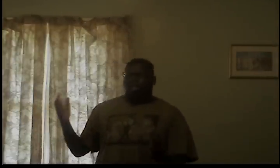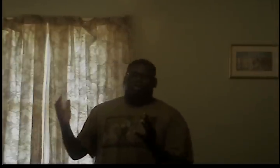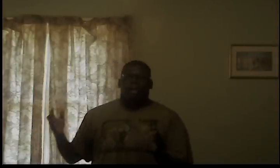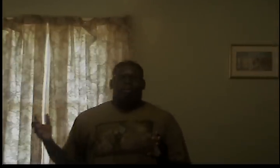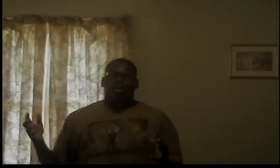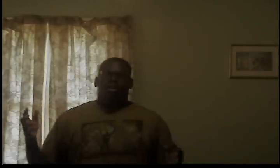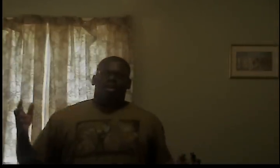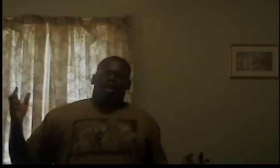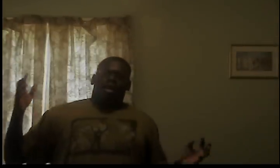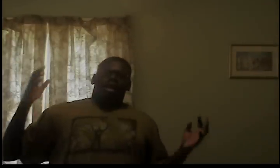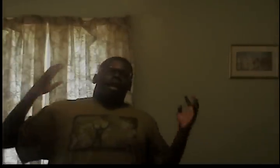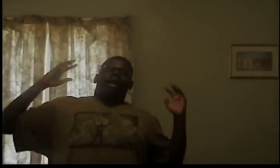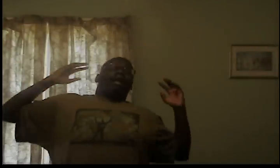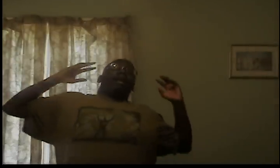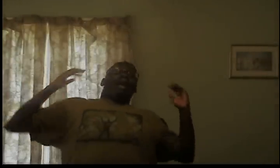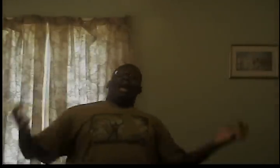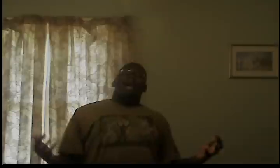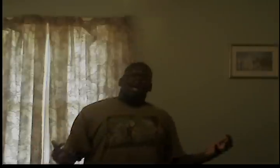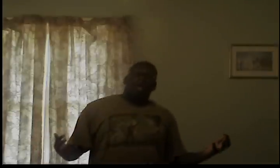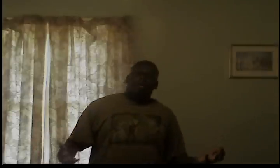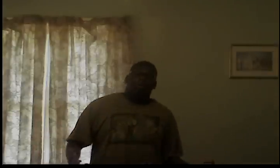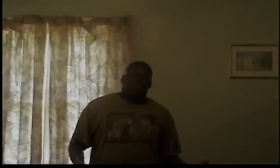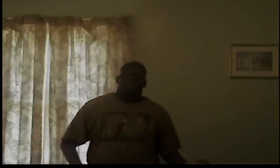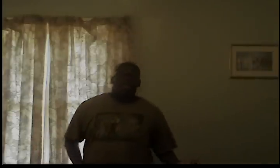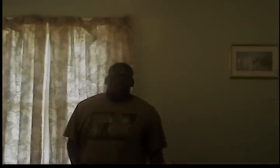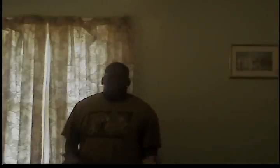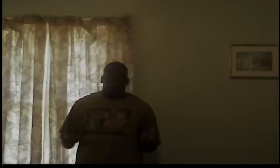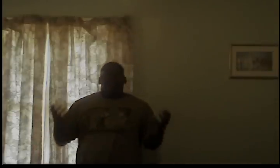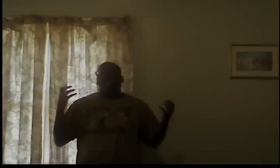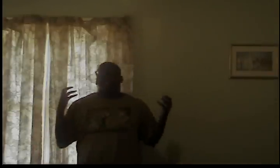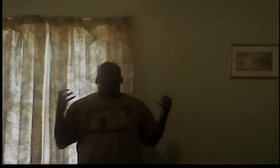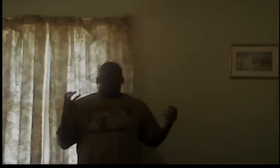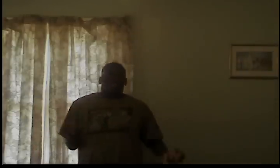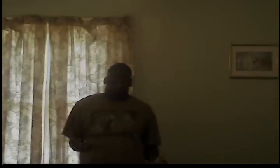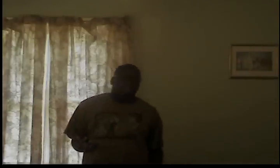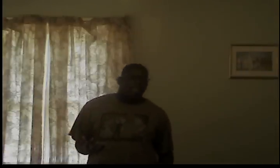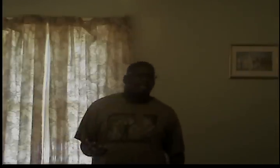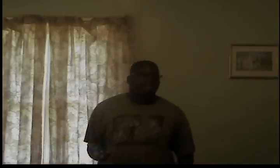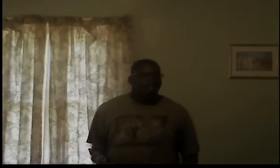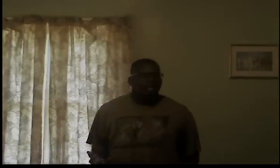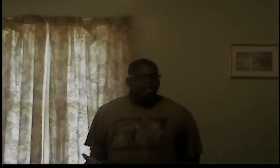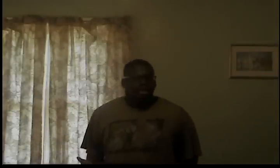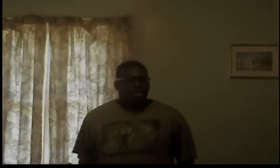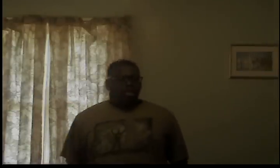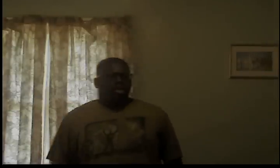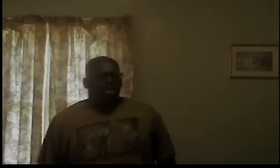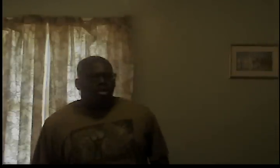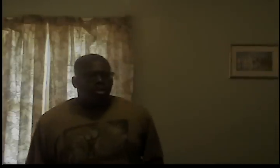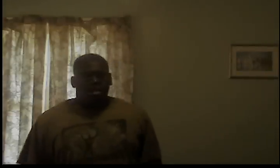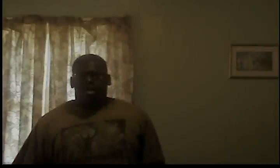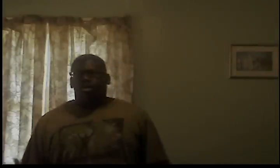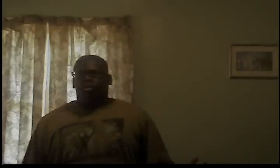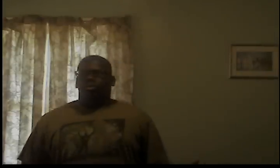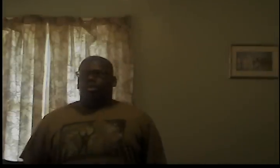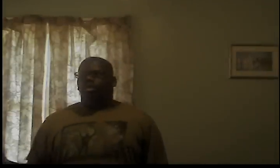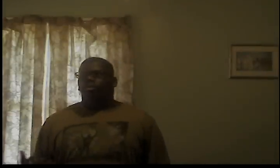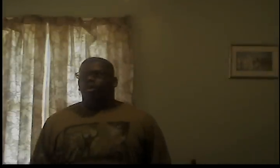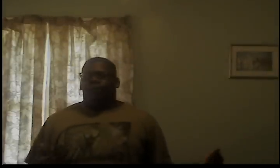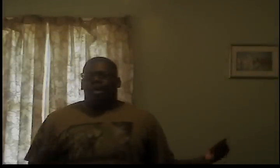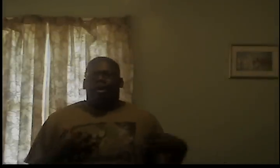other crap how it's right why do you need that oh so if I